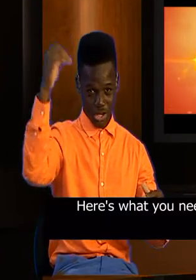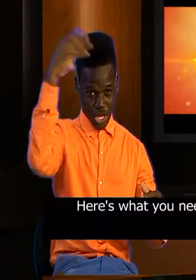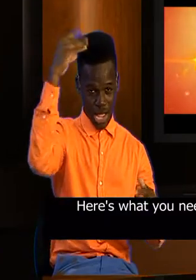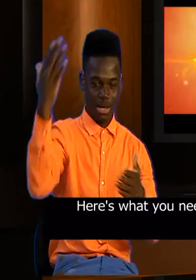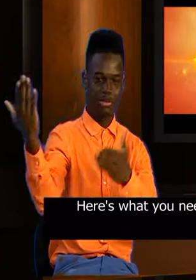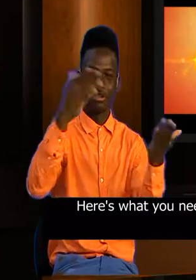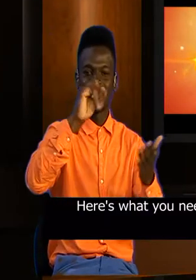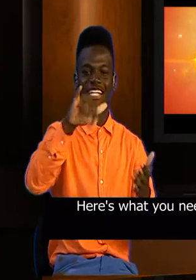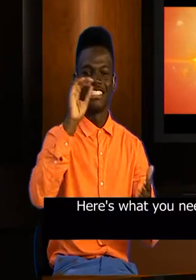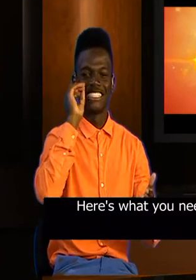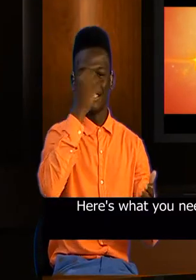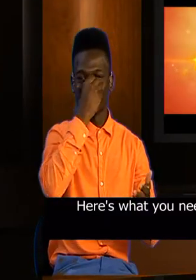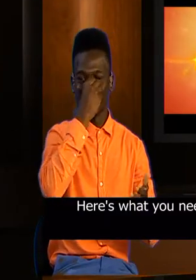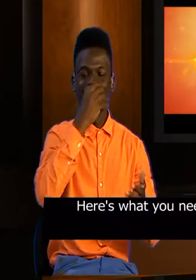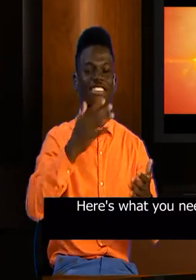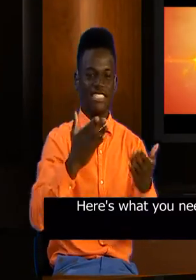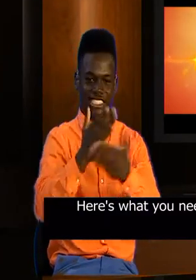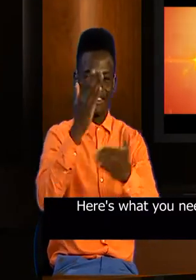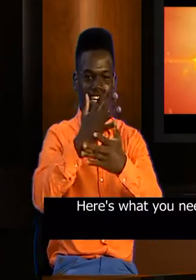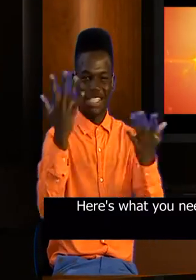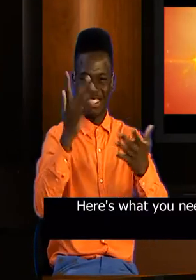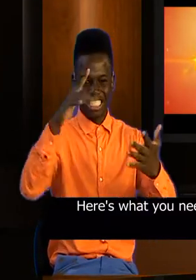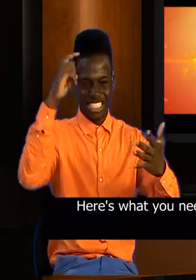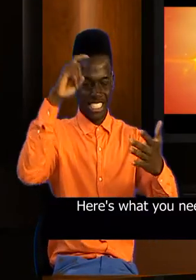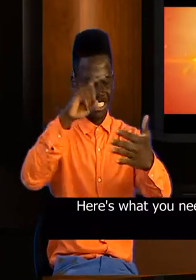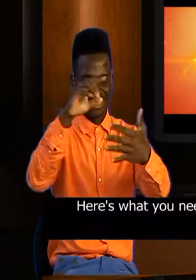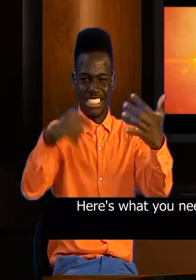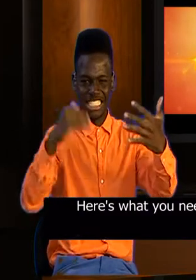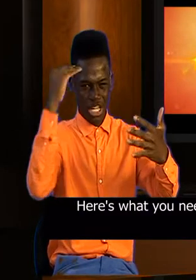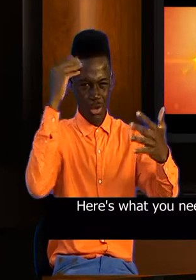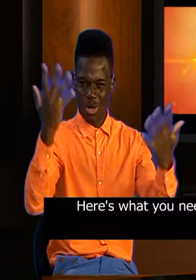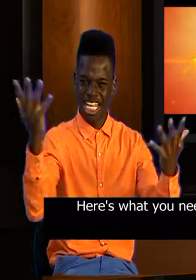April showers bring May flowers. All right, here's what you need to know.